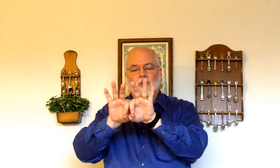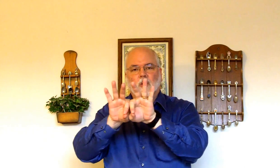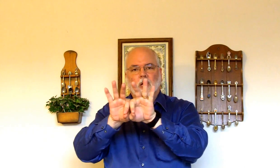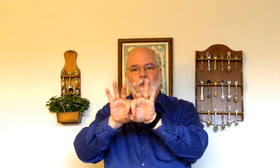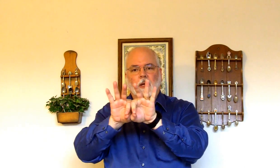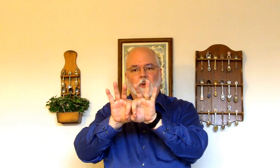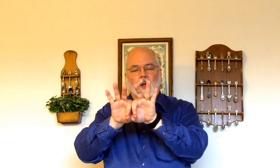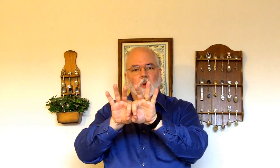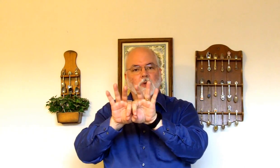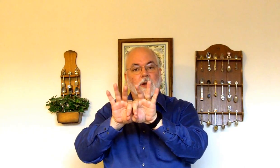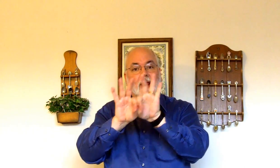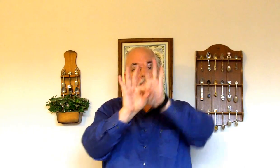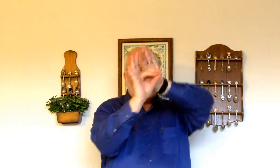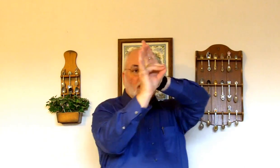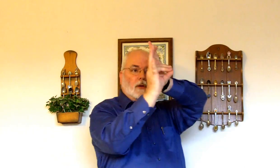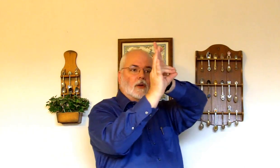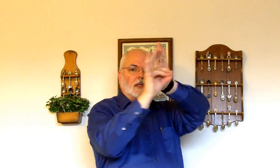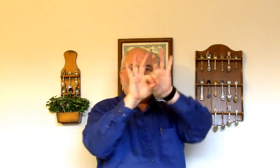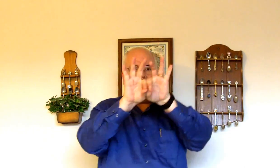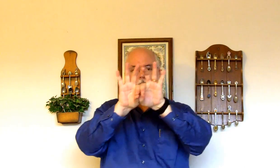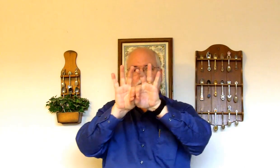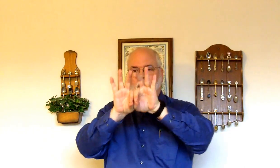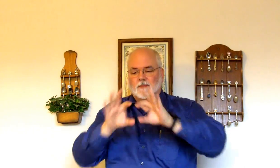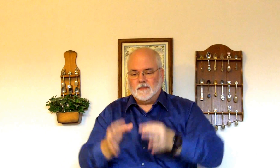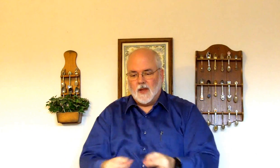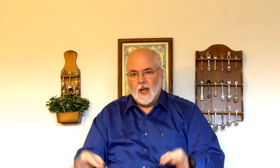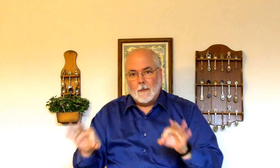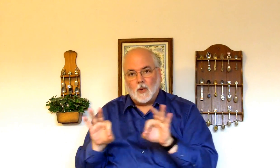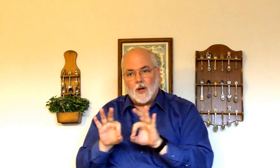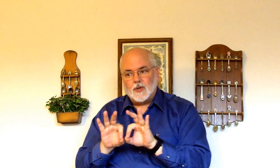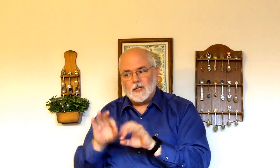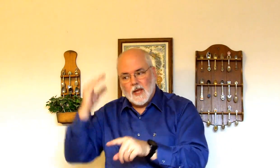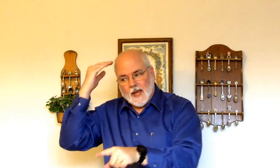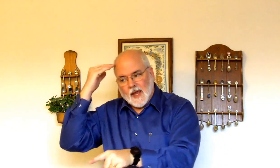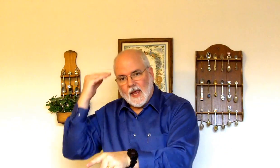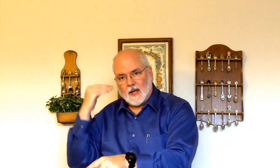circle coming up where the O's are together. You can see through. Okay. Precious. Head.